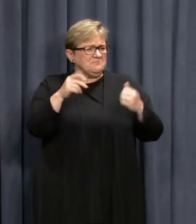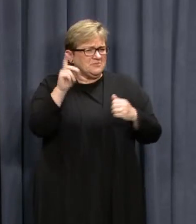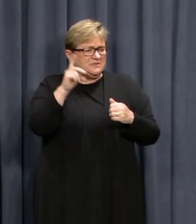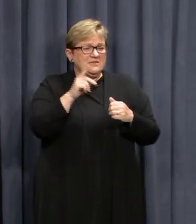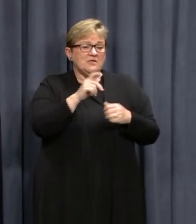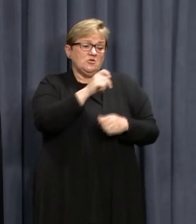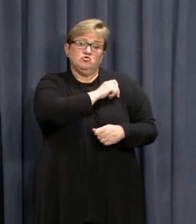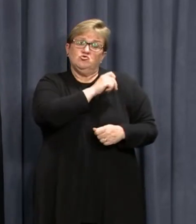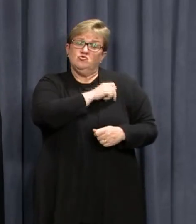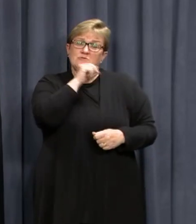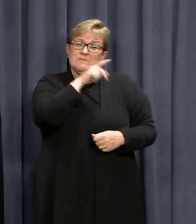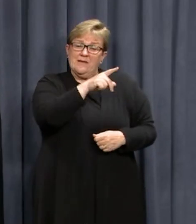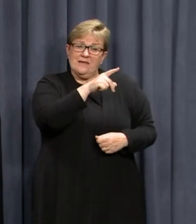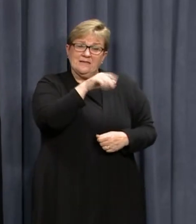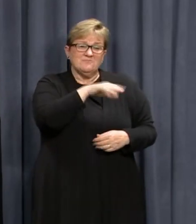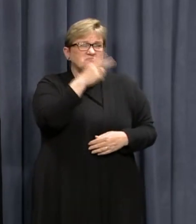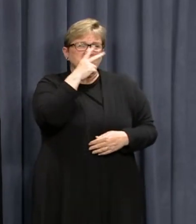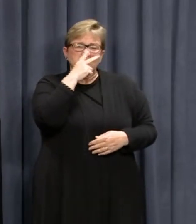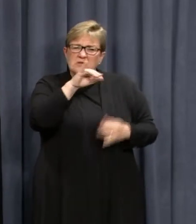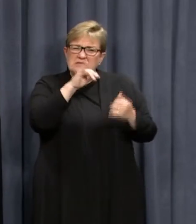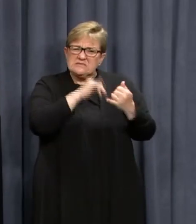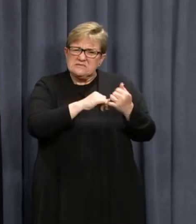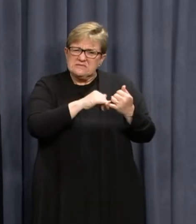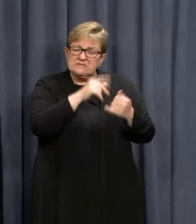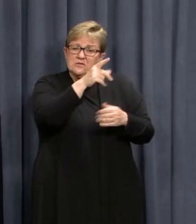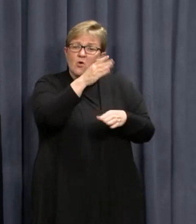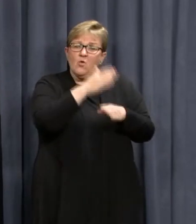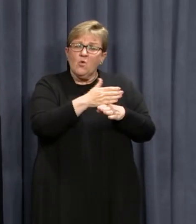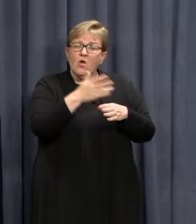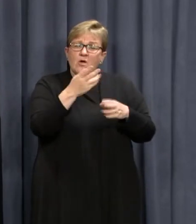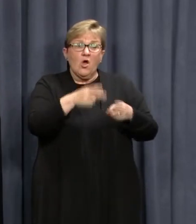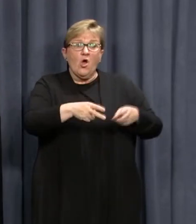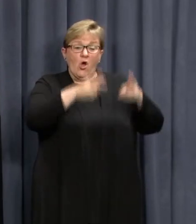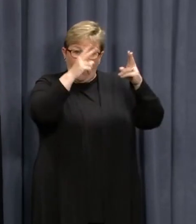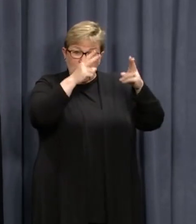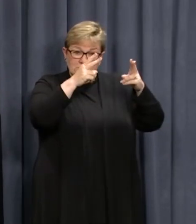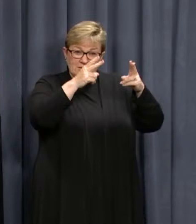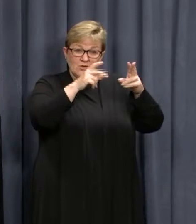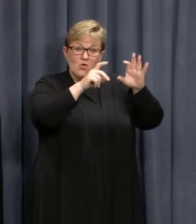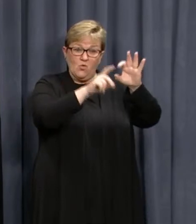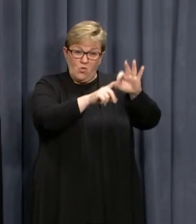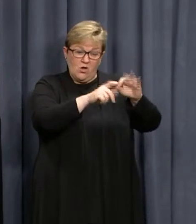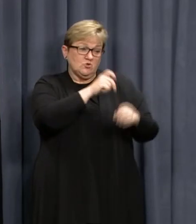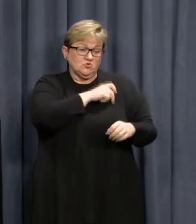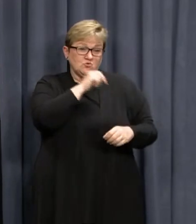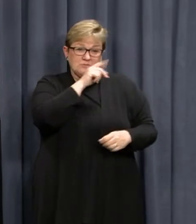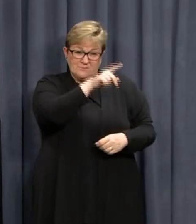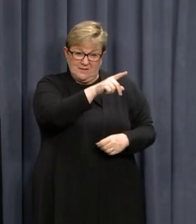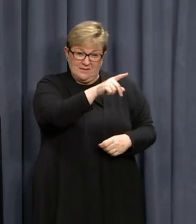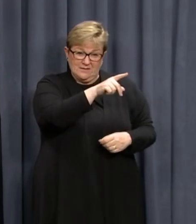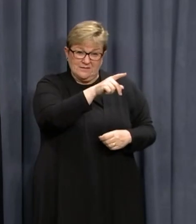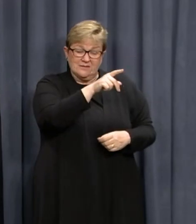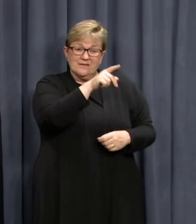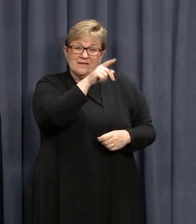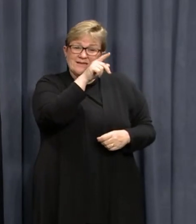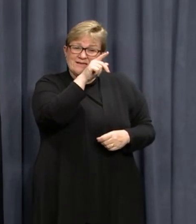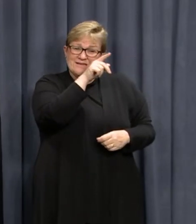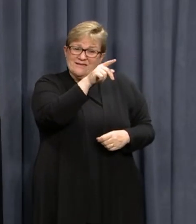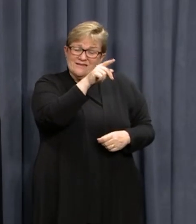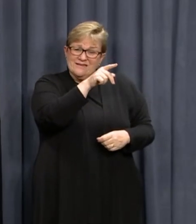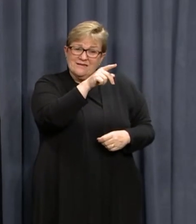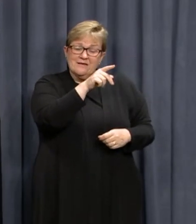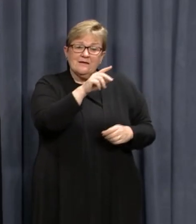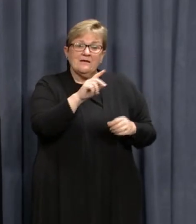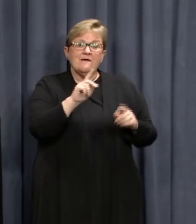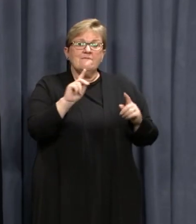a security guard in his 20s, who works as a hotel quarantine security guard, who has had